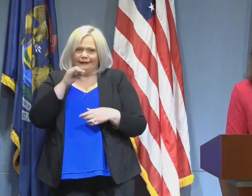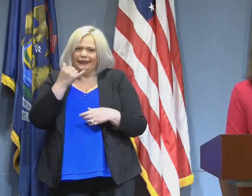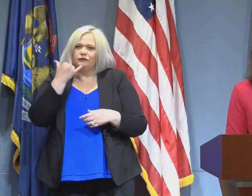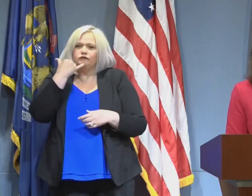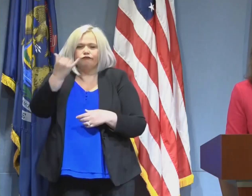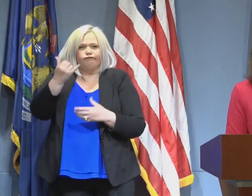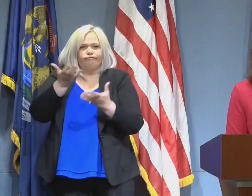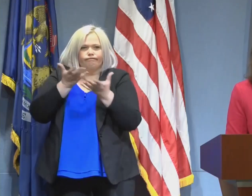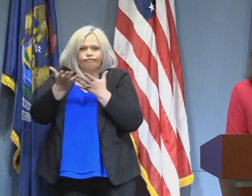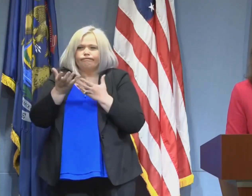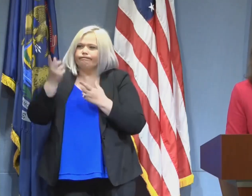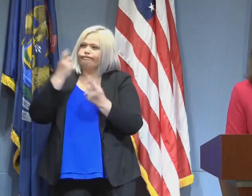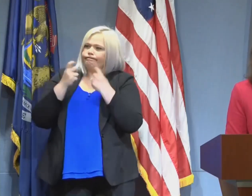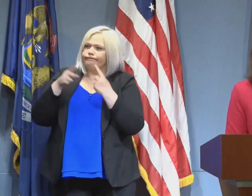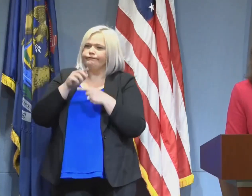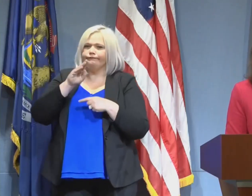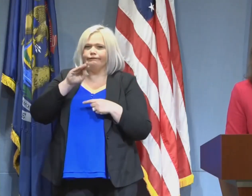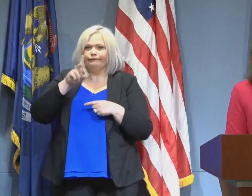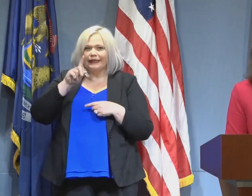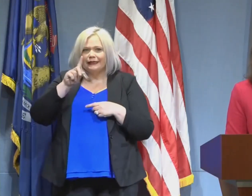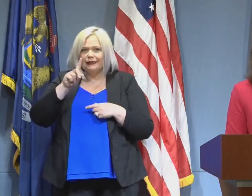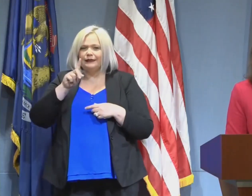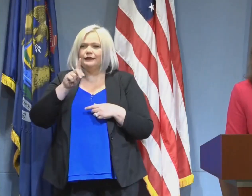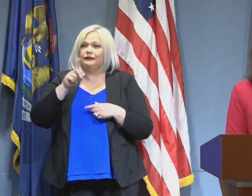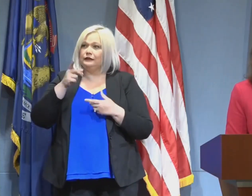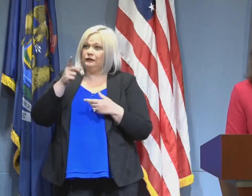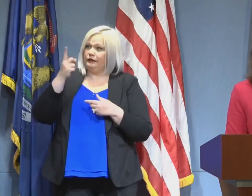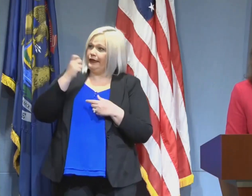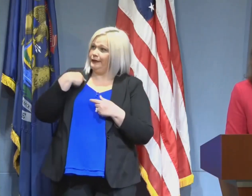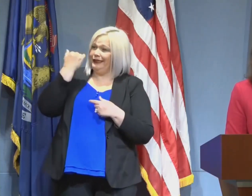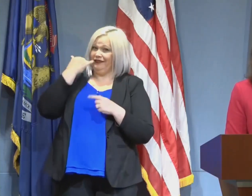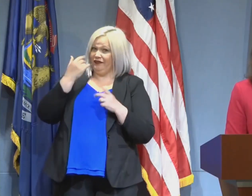Midland. He asked a few questions about if there had been casualties